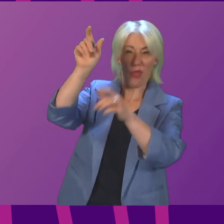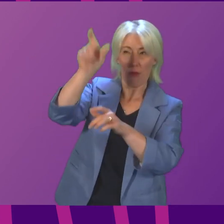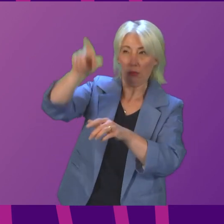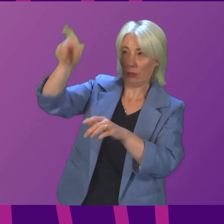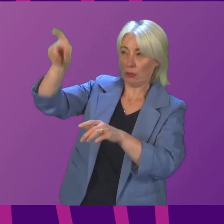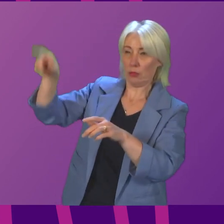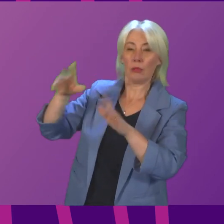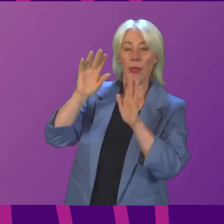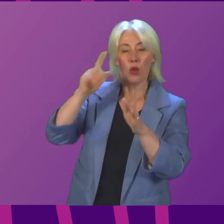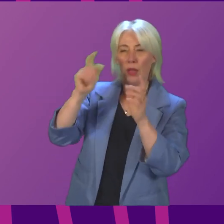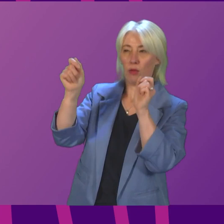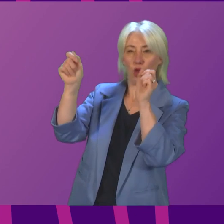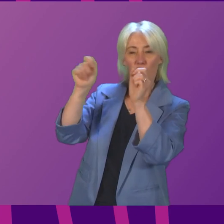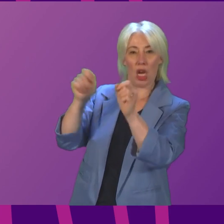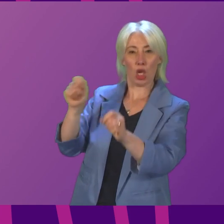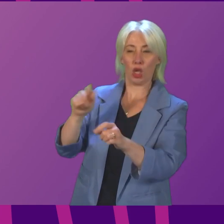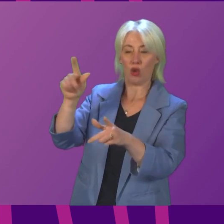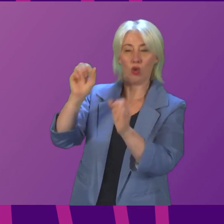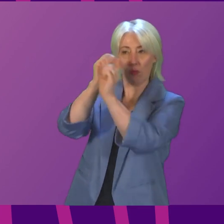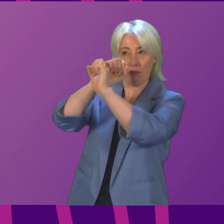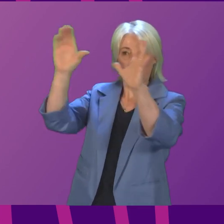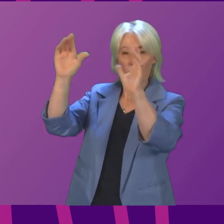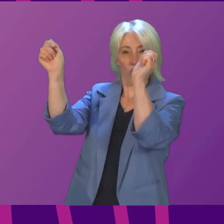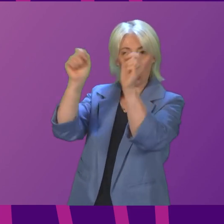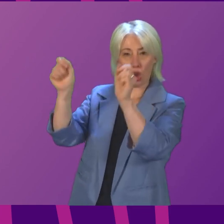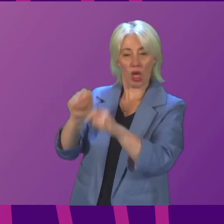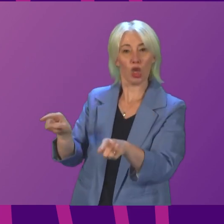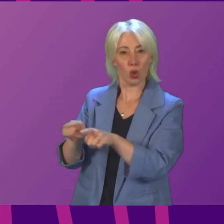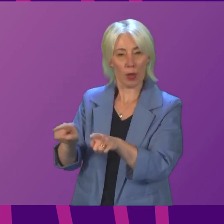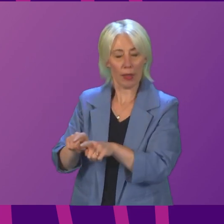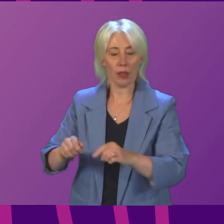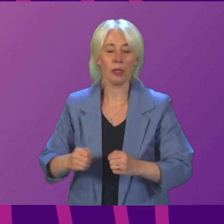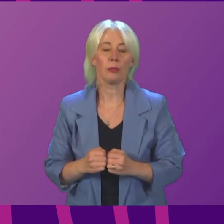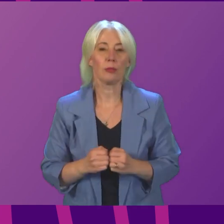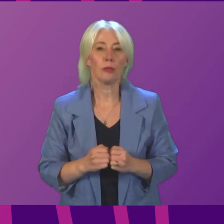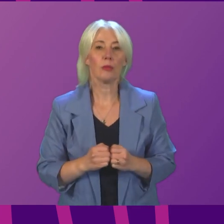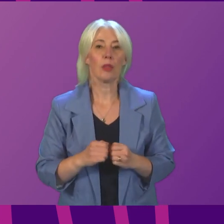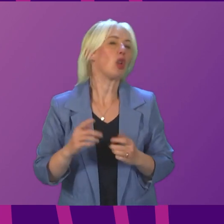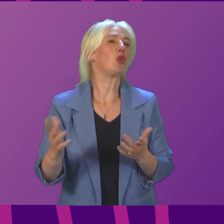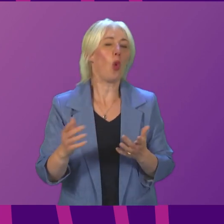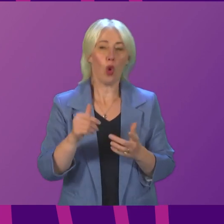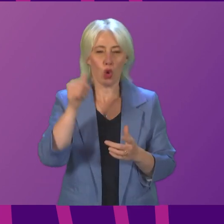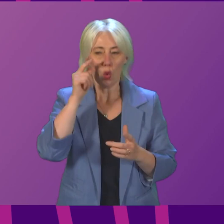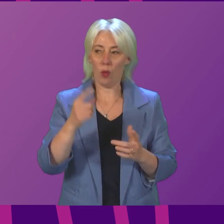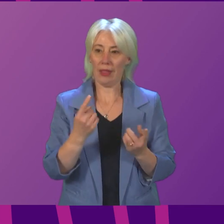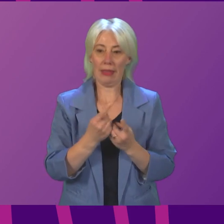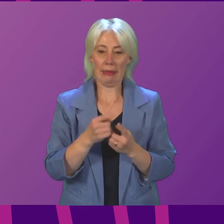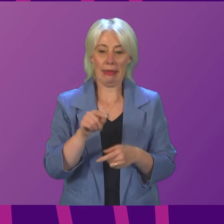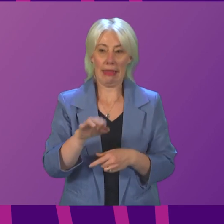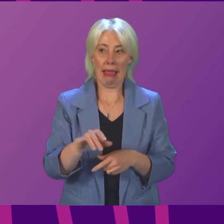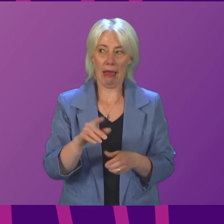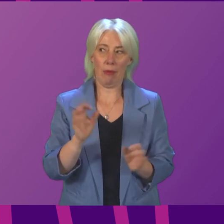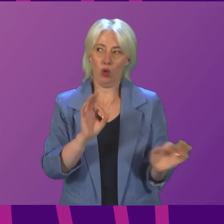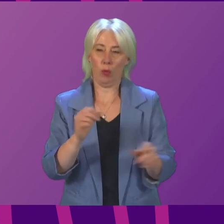attention to your evolving vision, so that as you meet you are confronted not just by an elephant in the room, but the